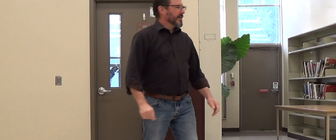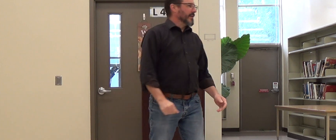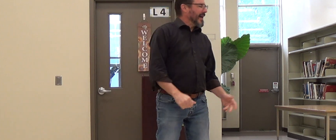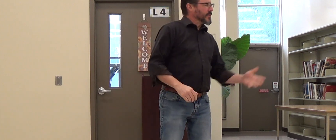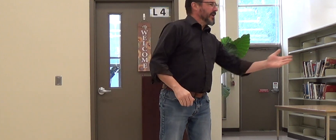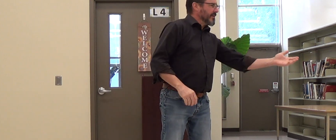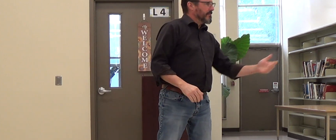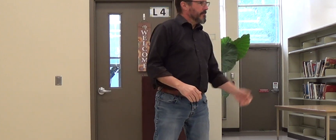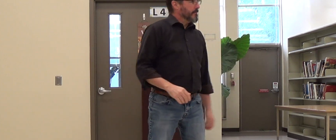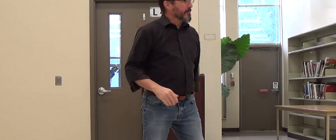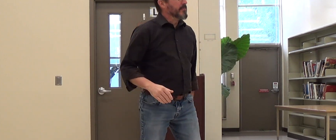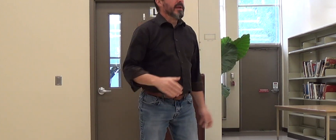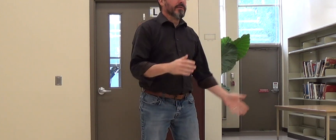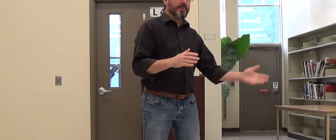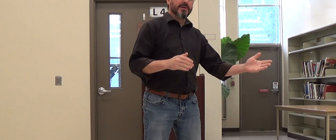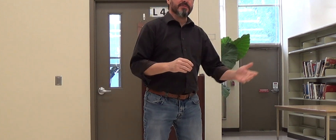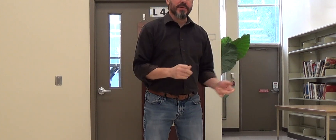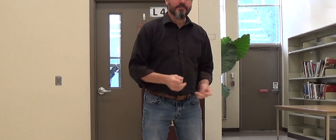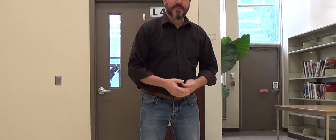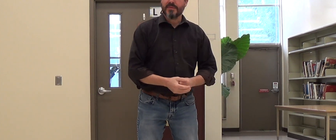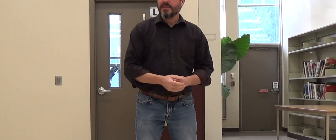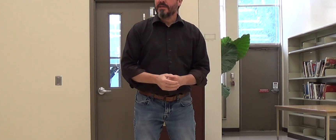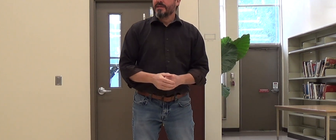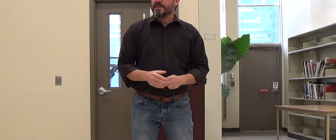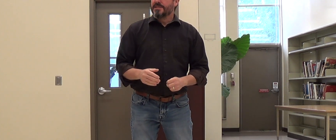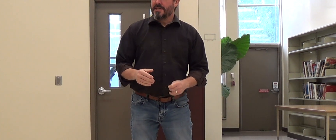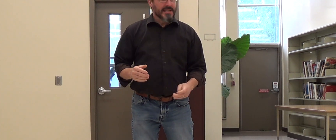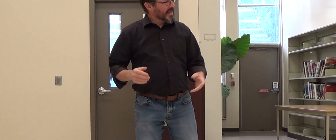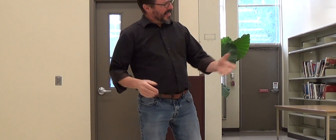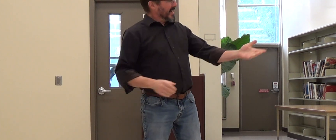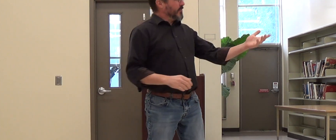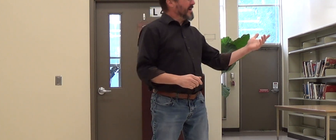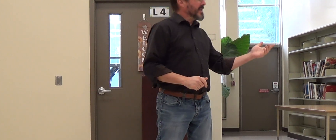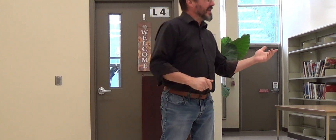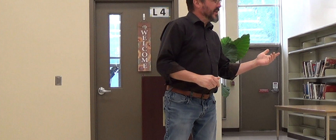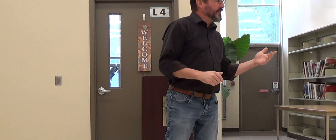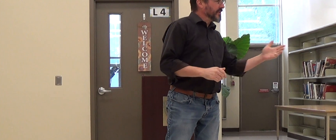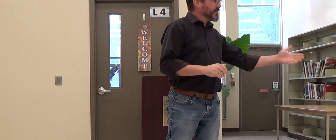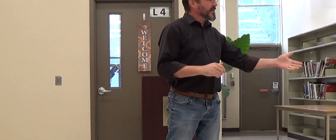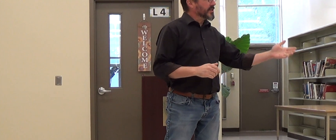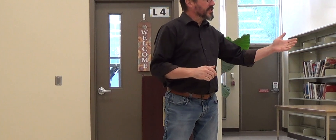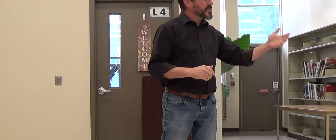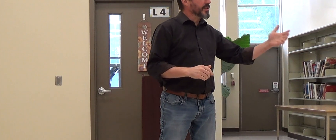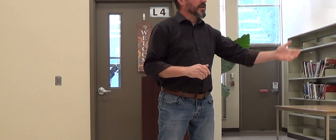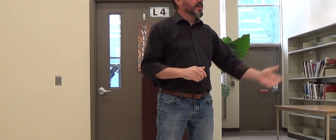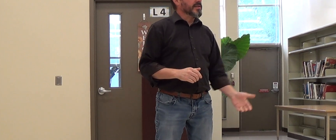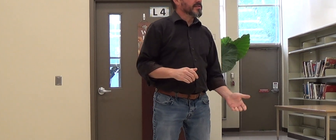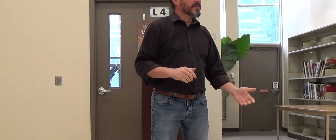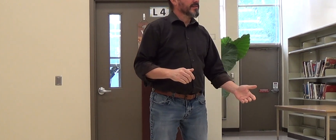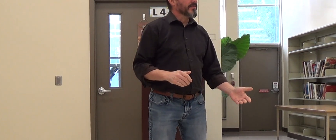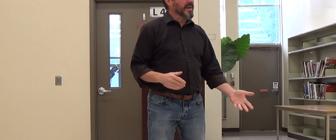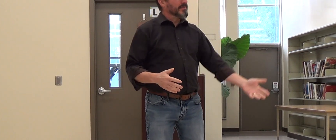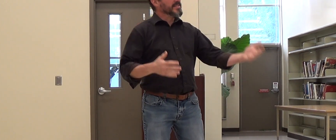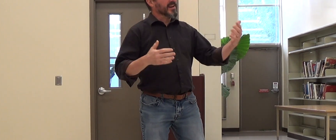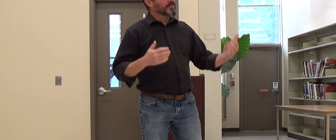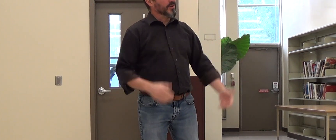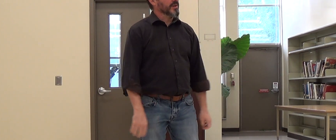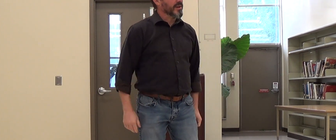Last week, my mom made a remark to me. She said, it's ironic that you and your brother are such good cooks when I'm a terrible cook.